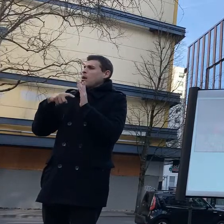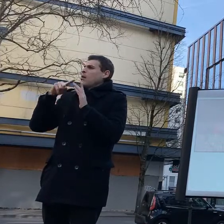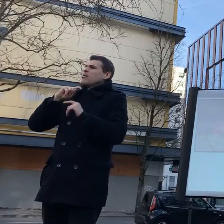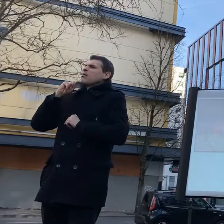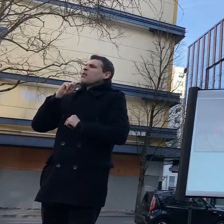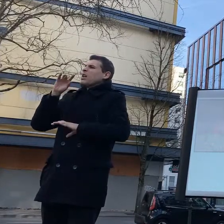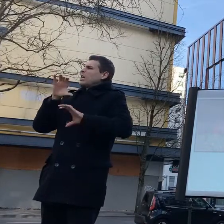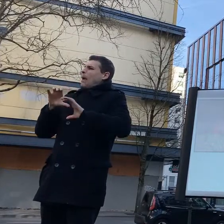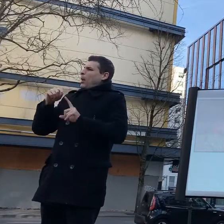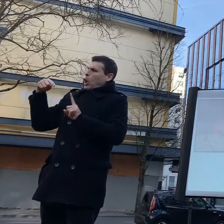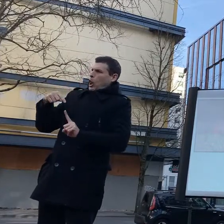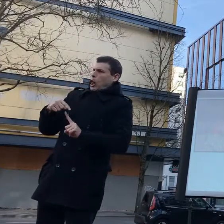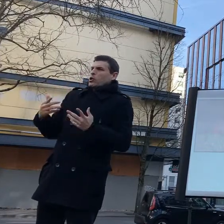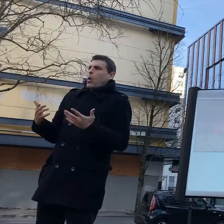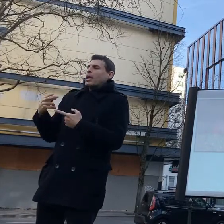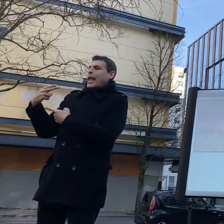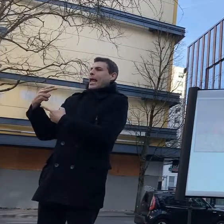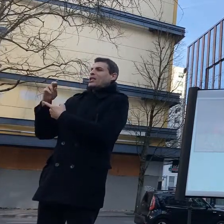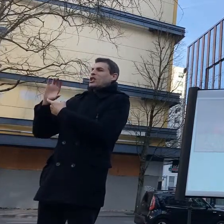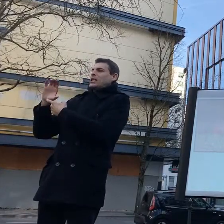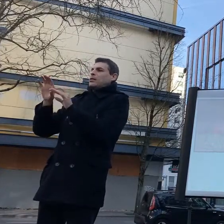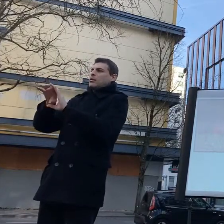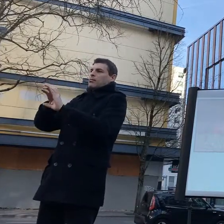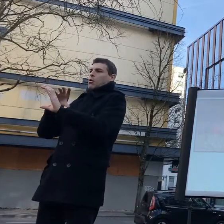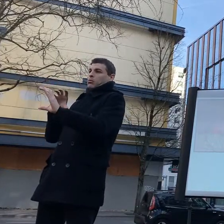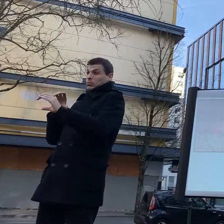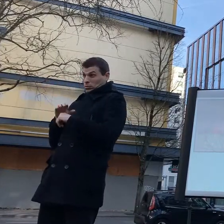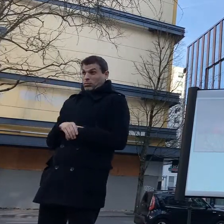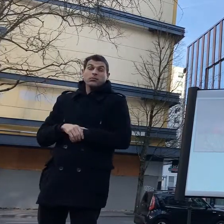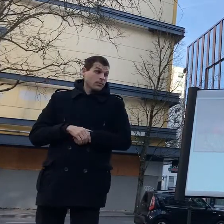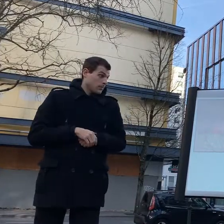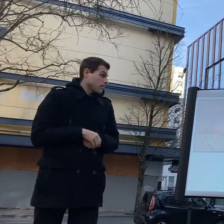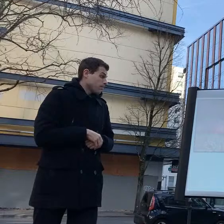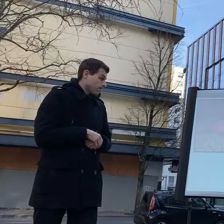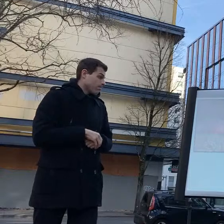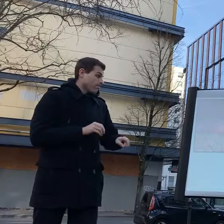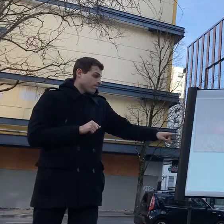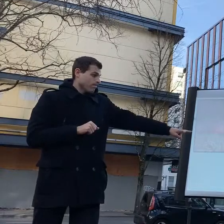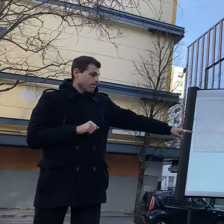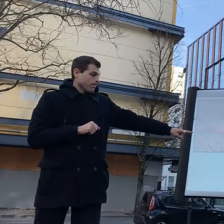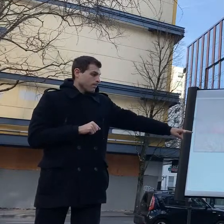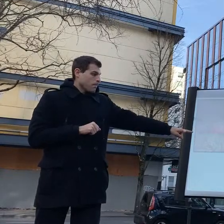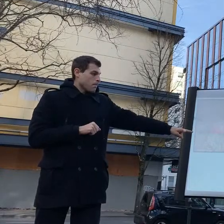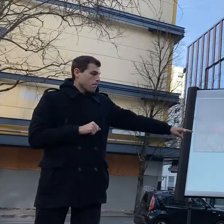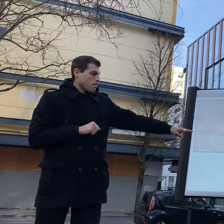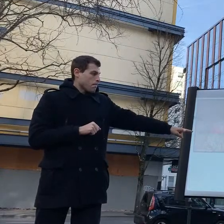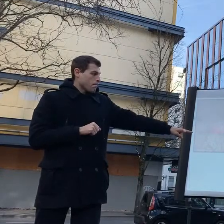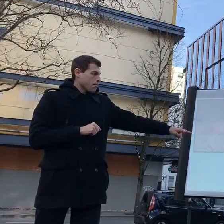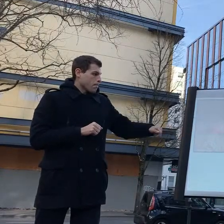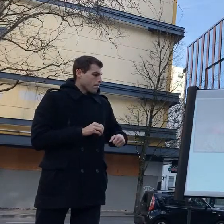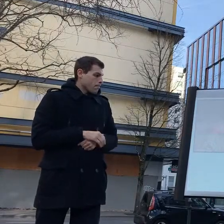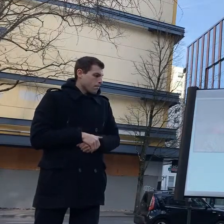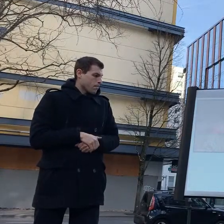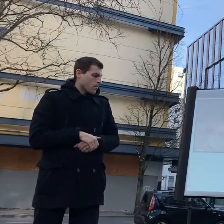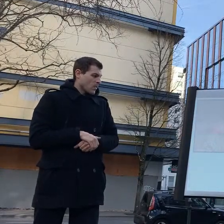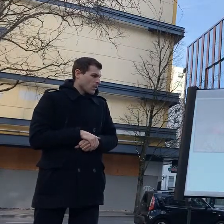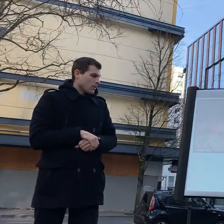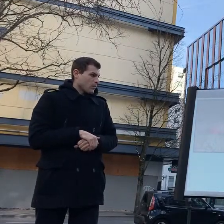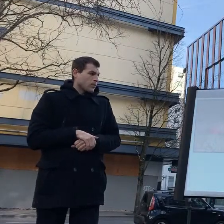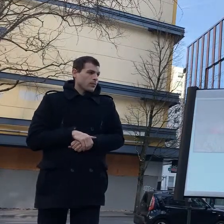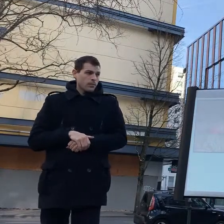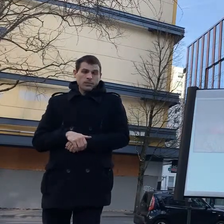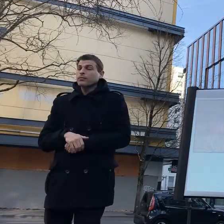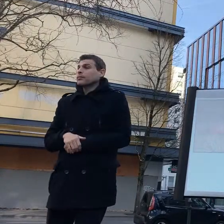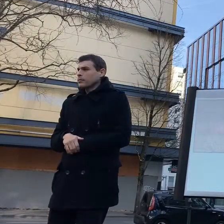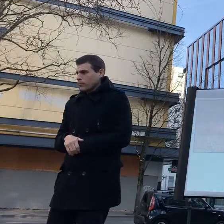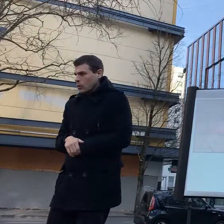it was not designed to be used in enclosed spaces people decide that